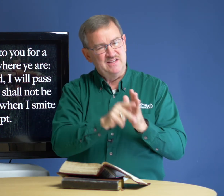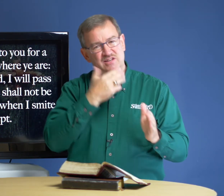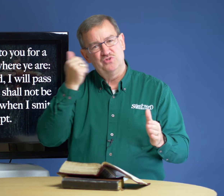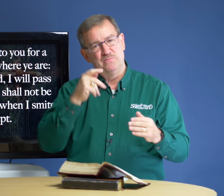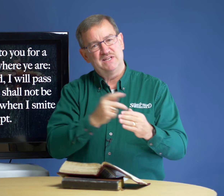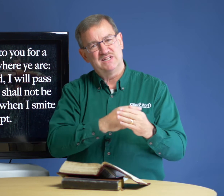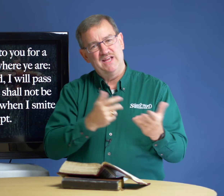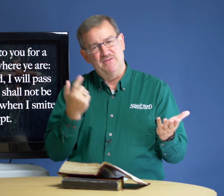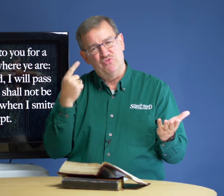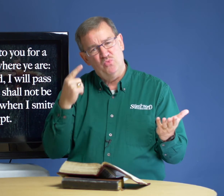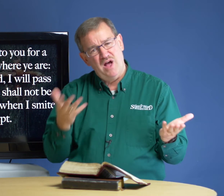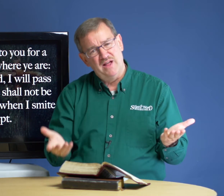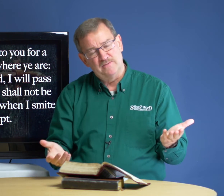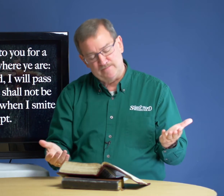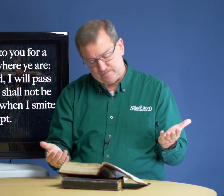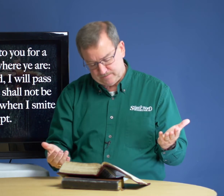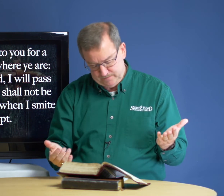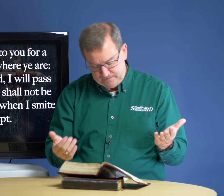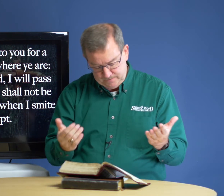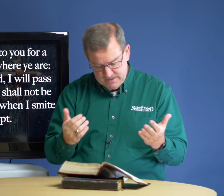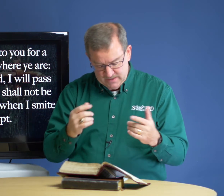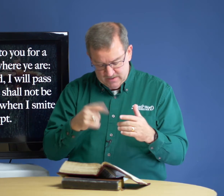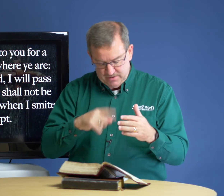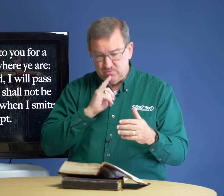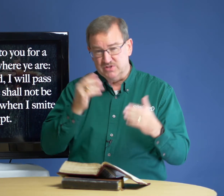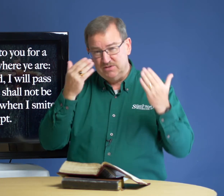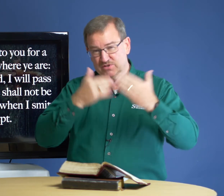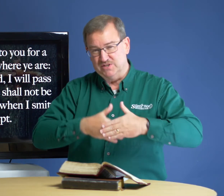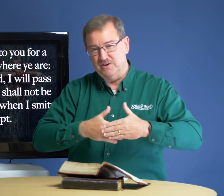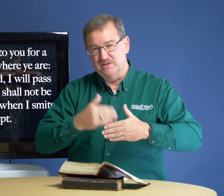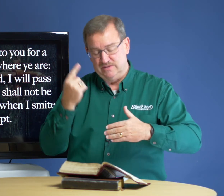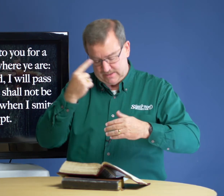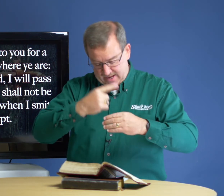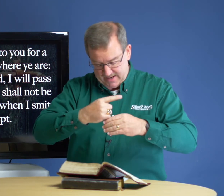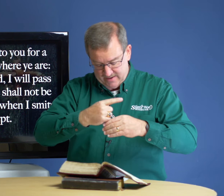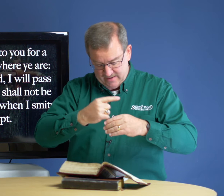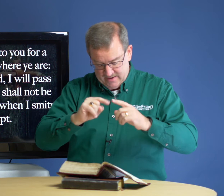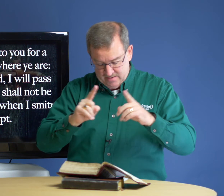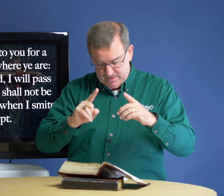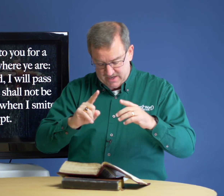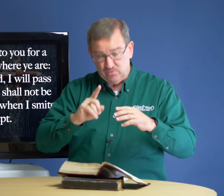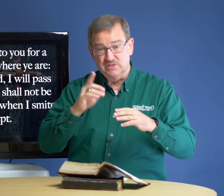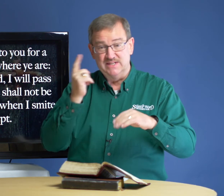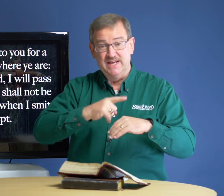to kill their best lamb for what? But it was a dark day, but it was a day